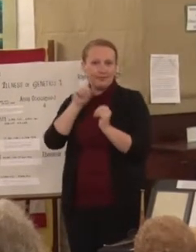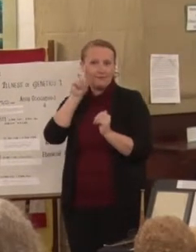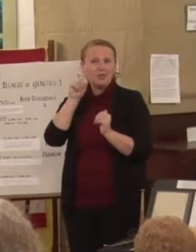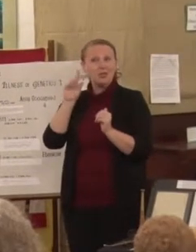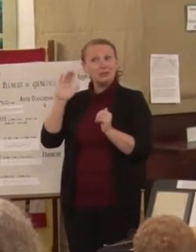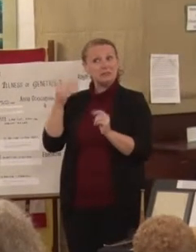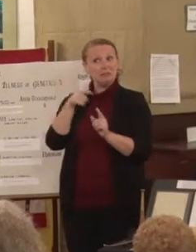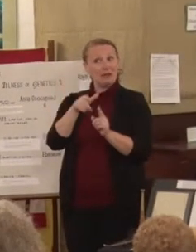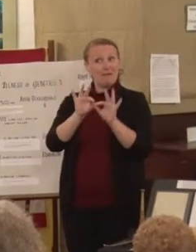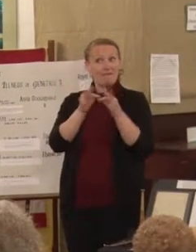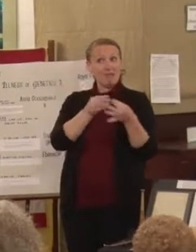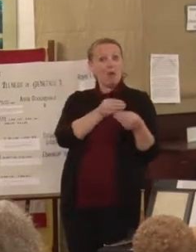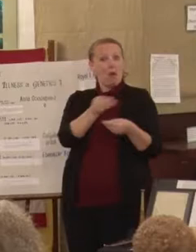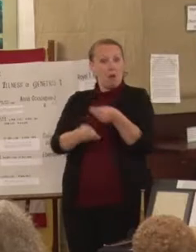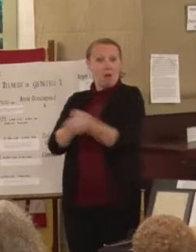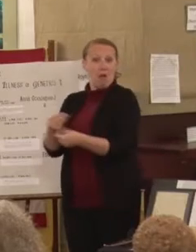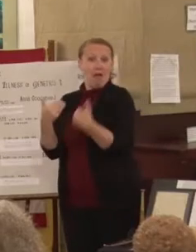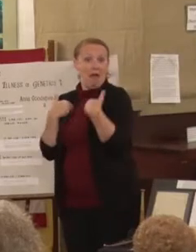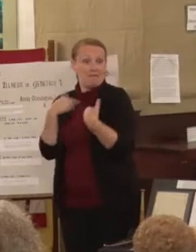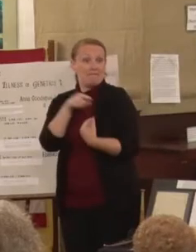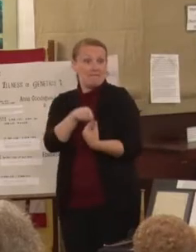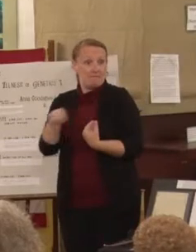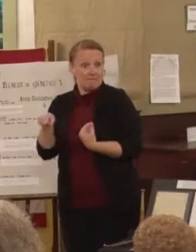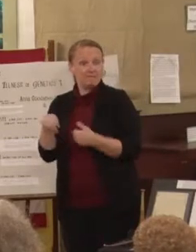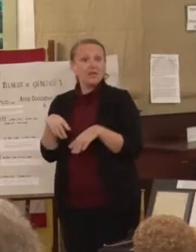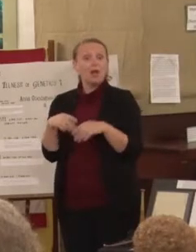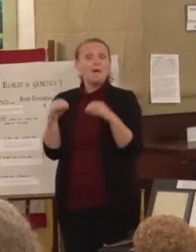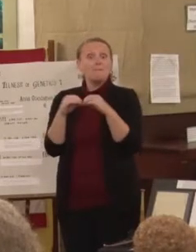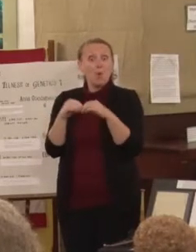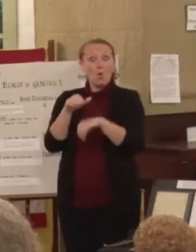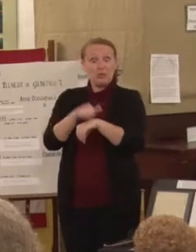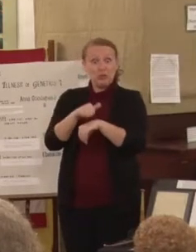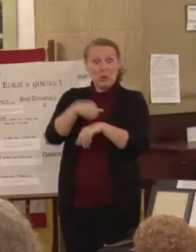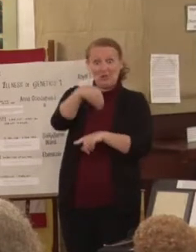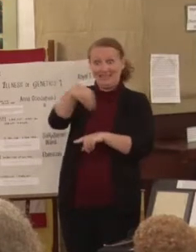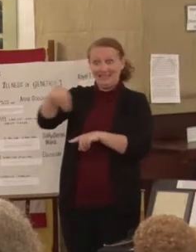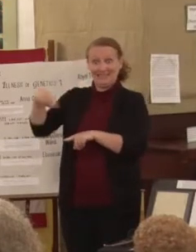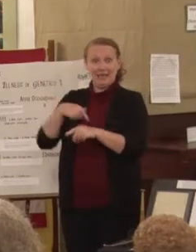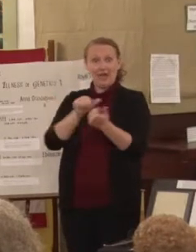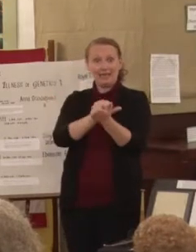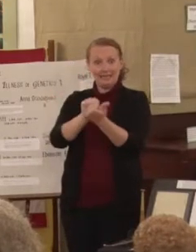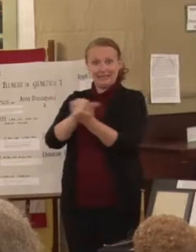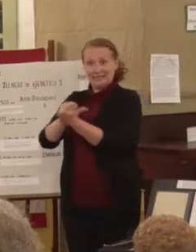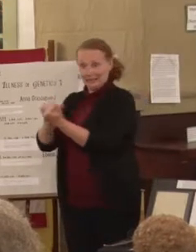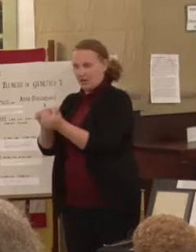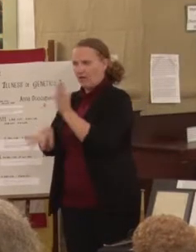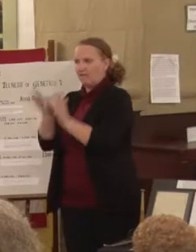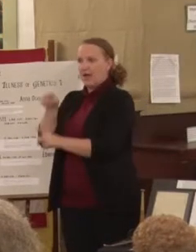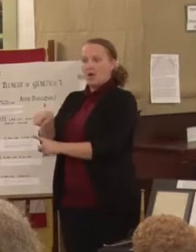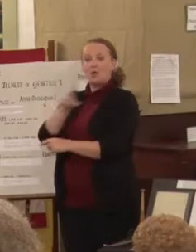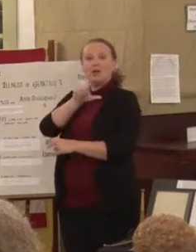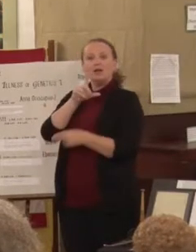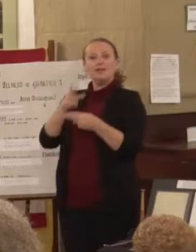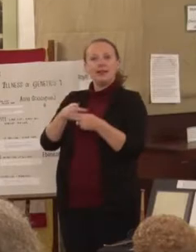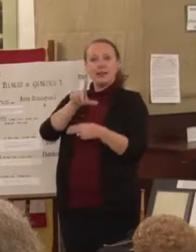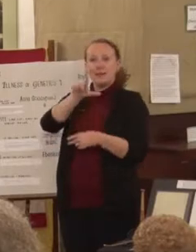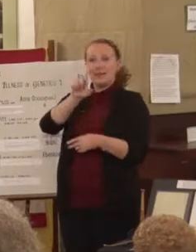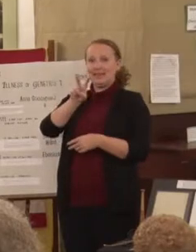And then I went further and cleaned a few more stones and found Levi Bacchus. And Levi Bacchus was